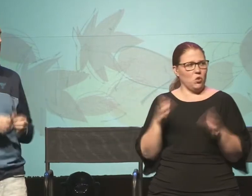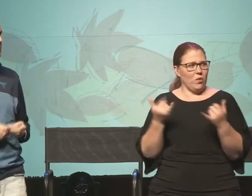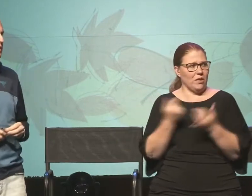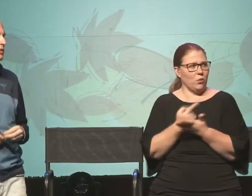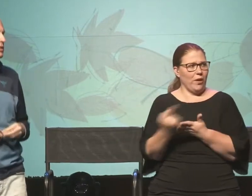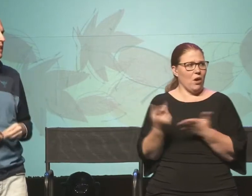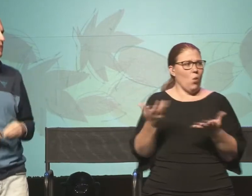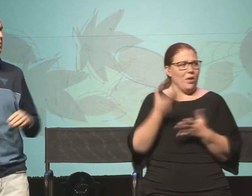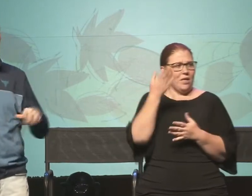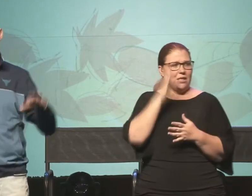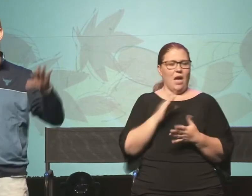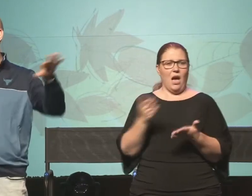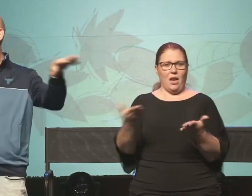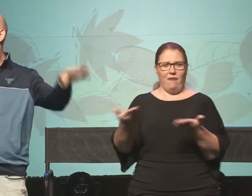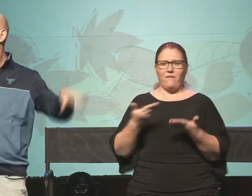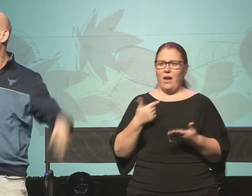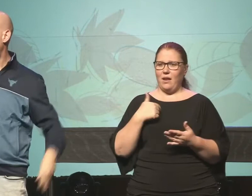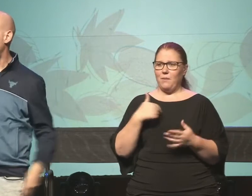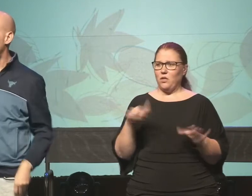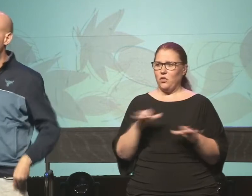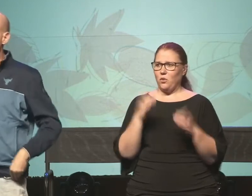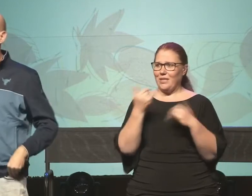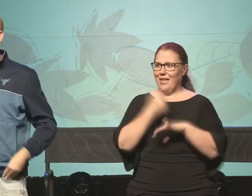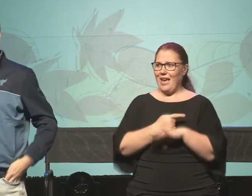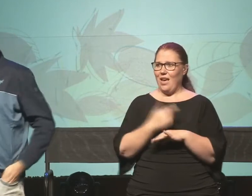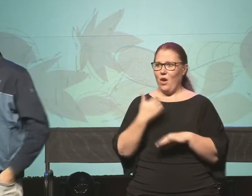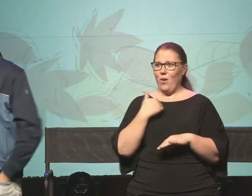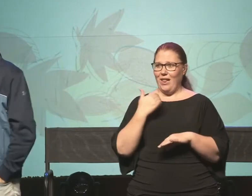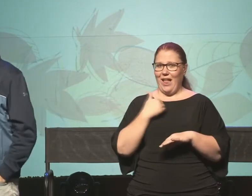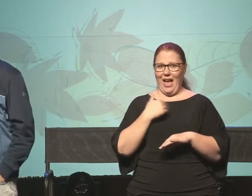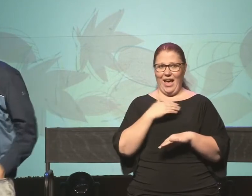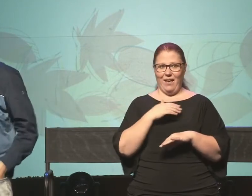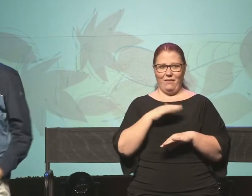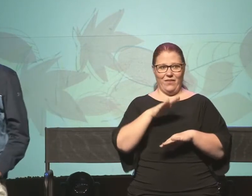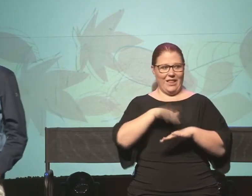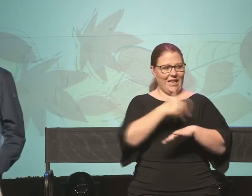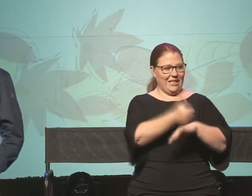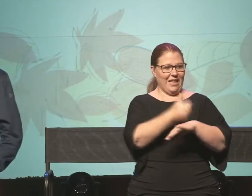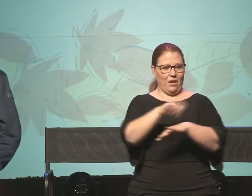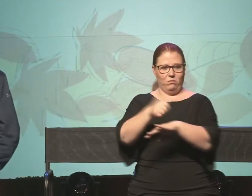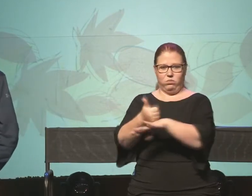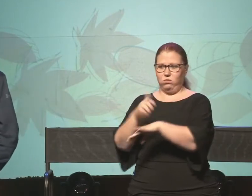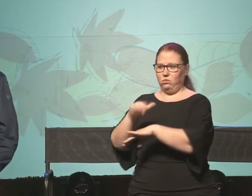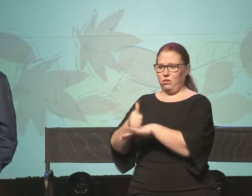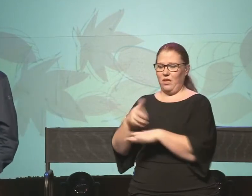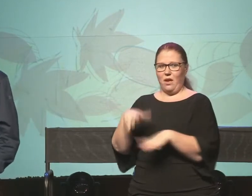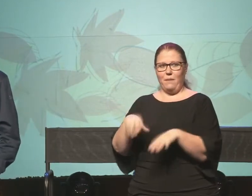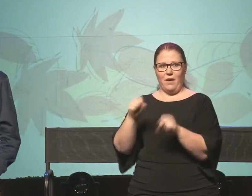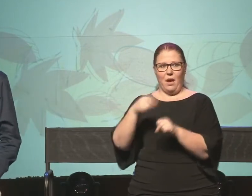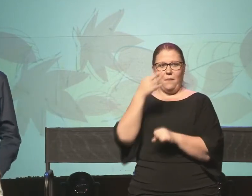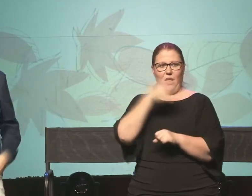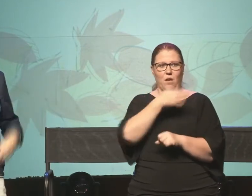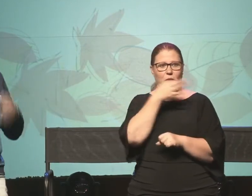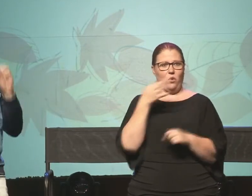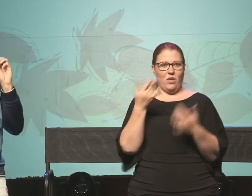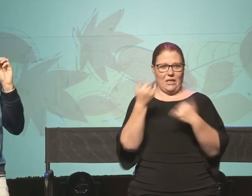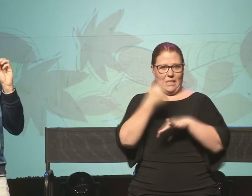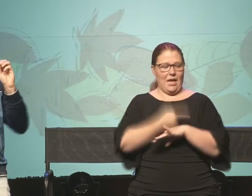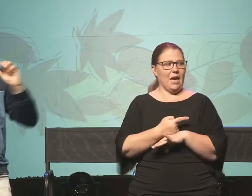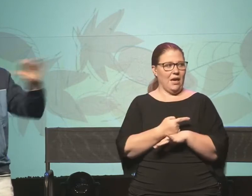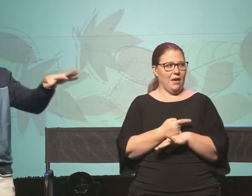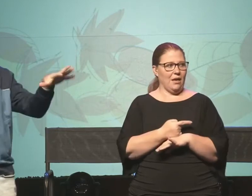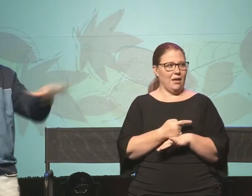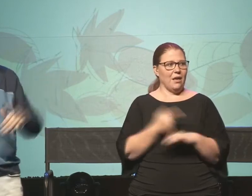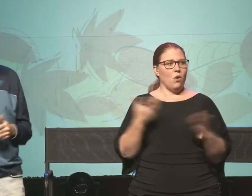is God inviting me into today? So we're going to have stations around the room where you can pick up the communion elements today. And then you can...